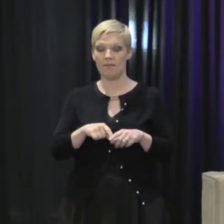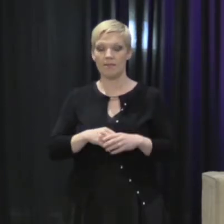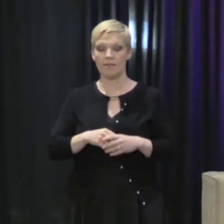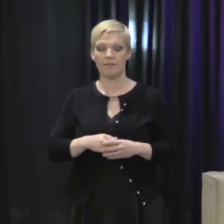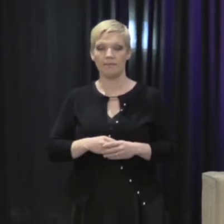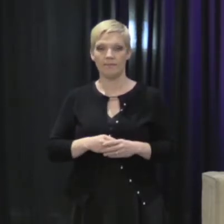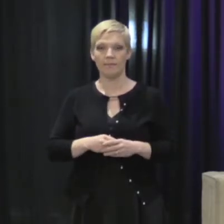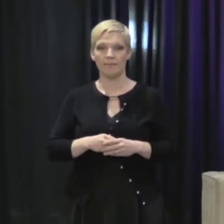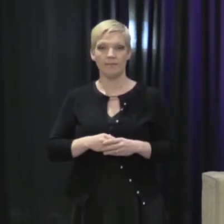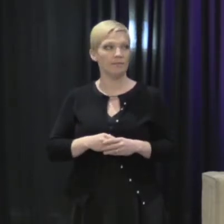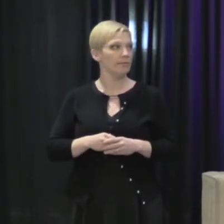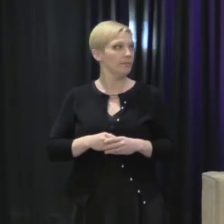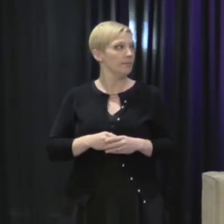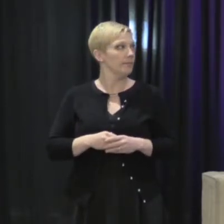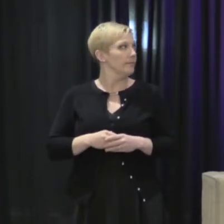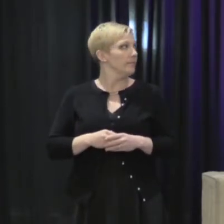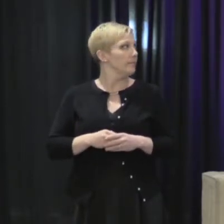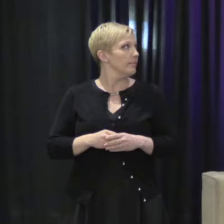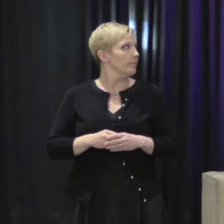Hmm.